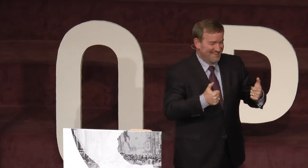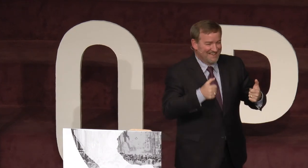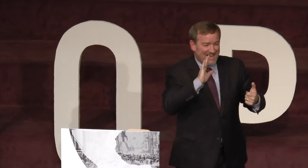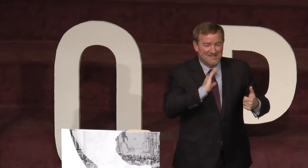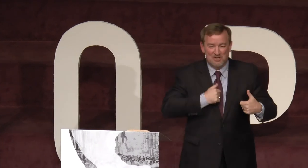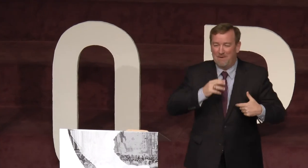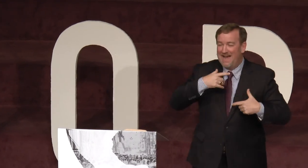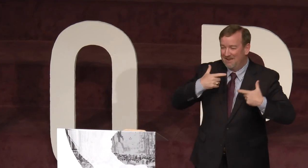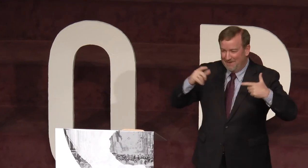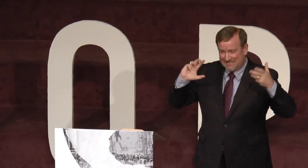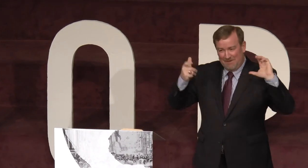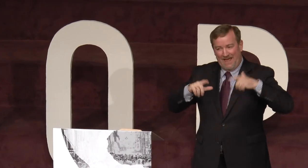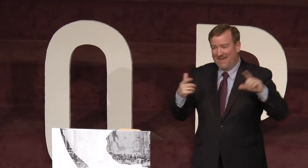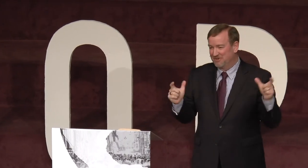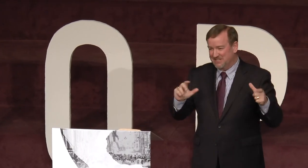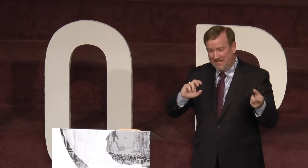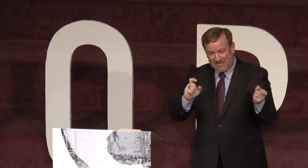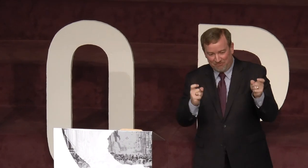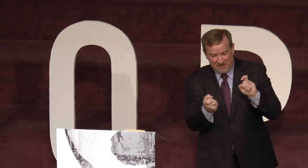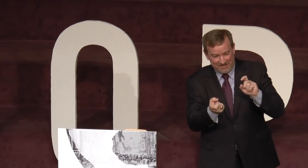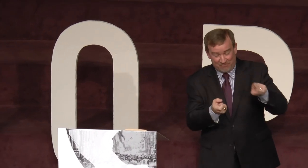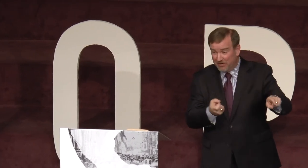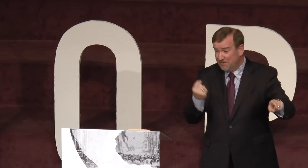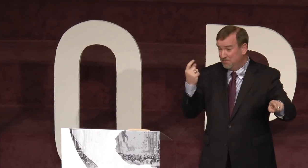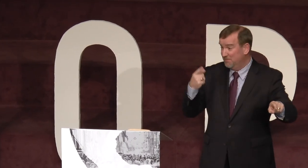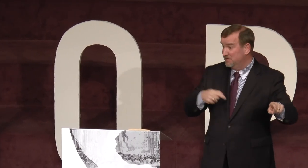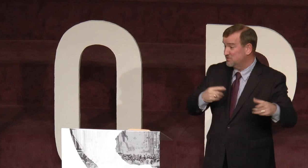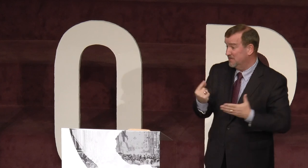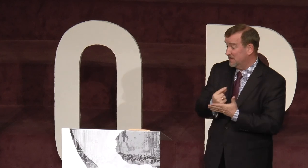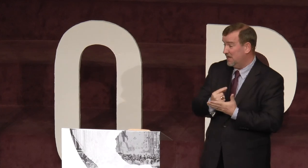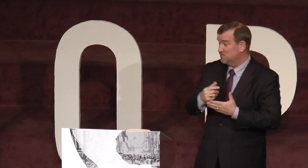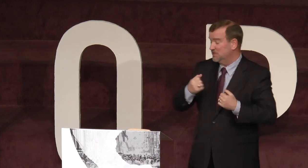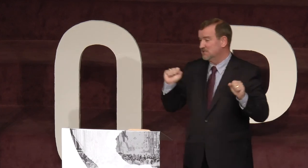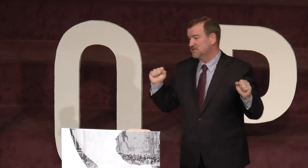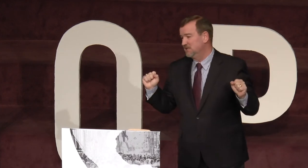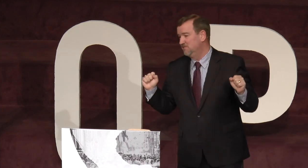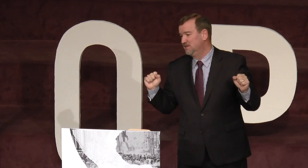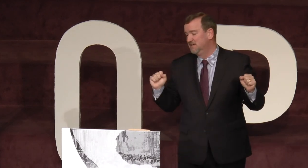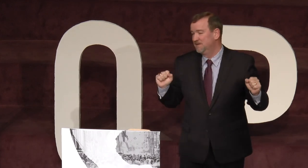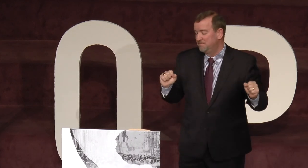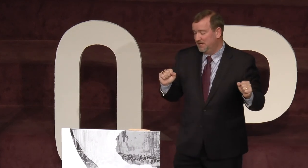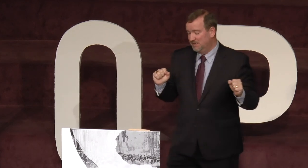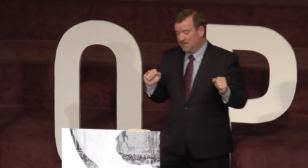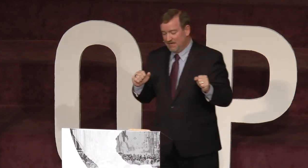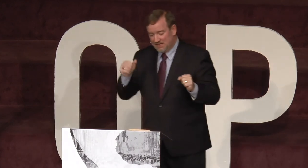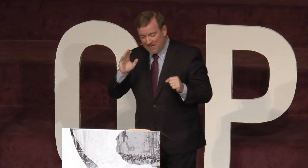God took my messed up language and he converted it for him to be able to understand the gospel and he got saved. And God